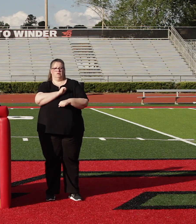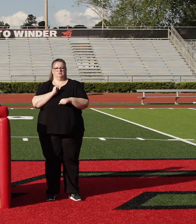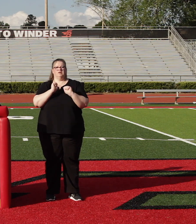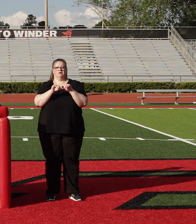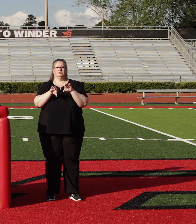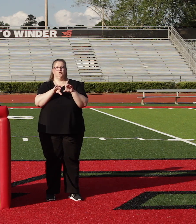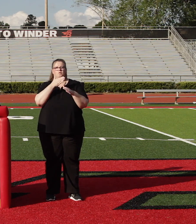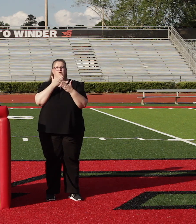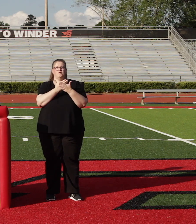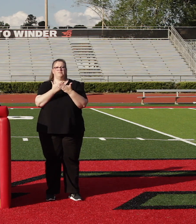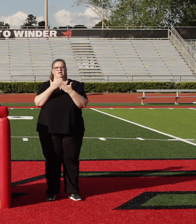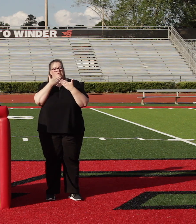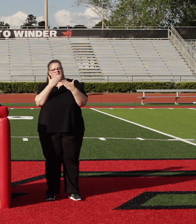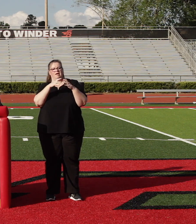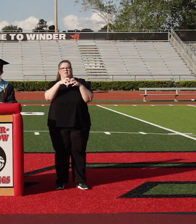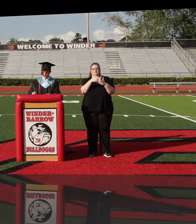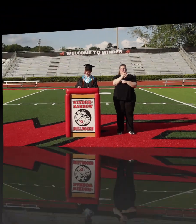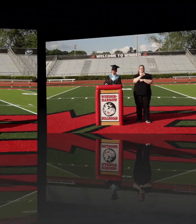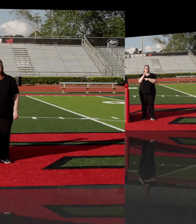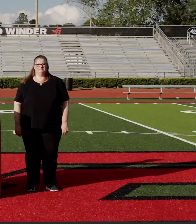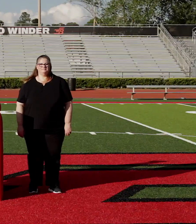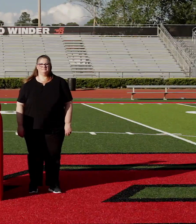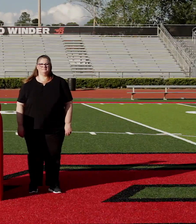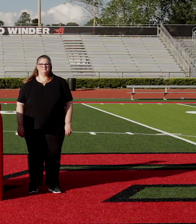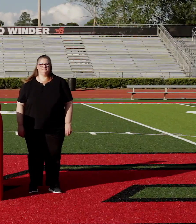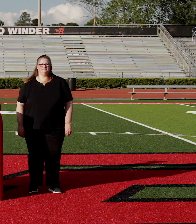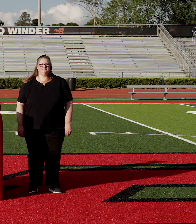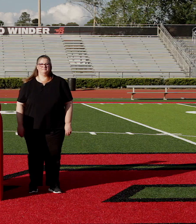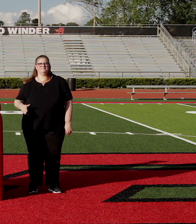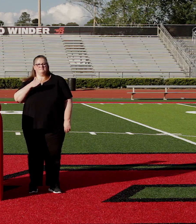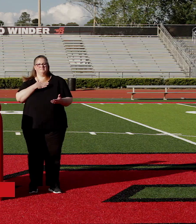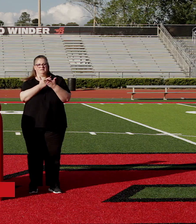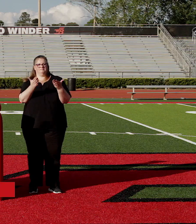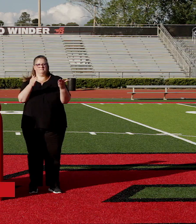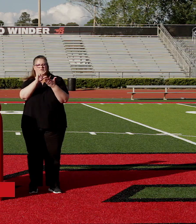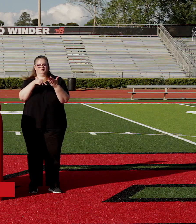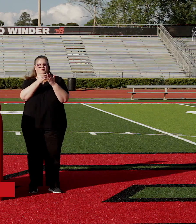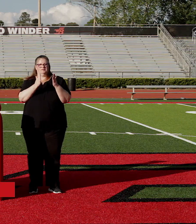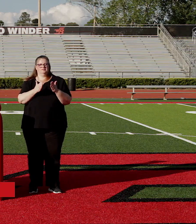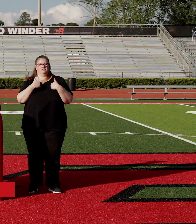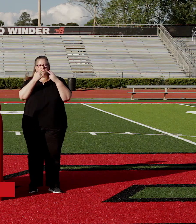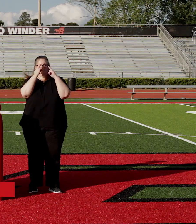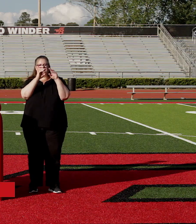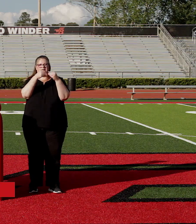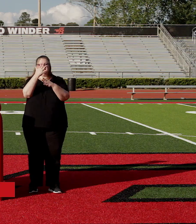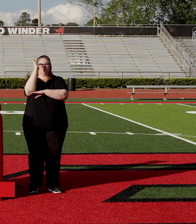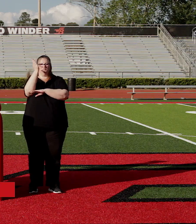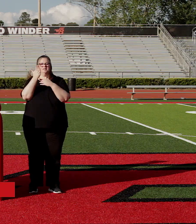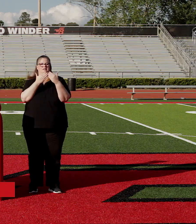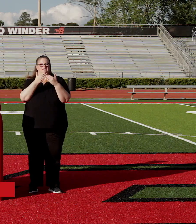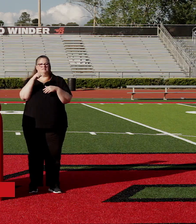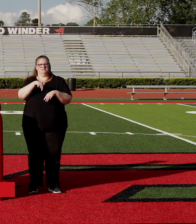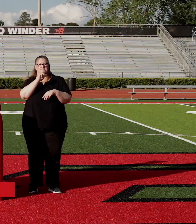things. Thank you class of 2020 and go Dawgs! To my fellow graduates, I am honored to present this speech, even in a non